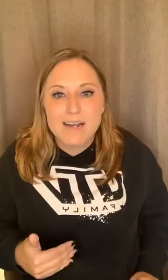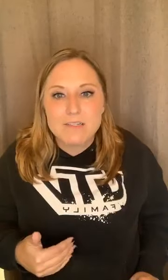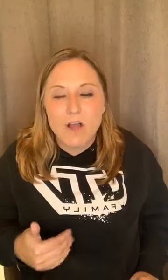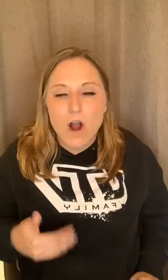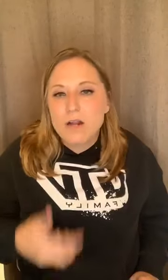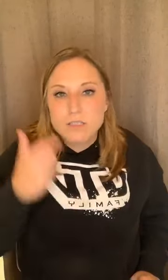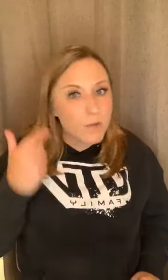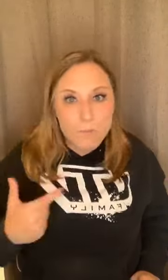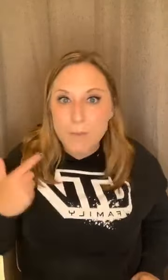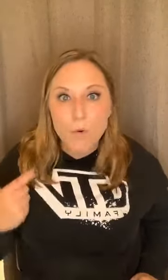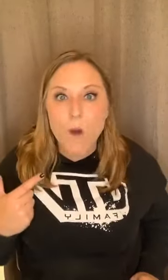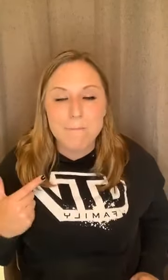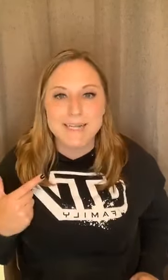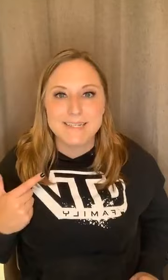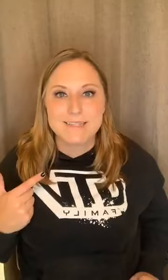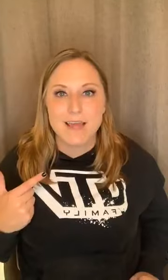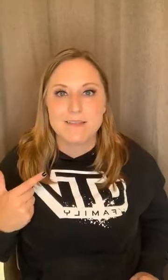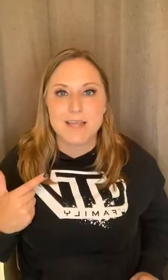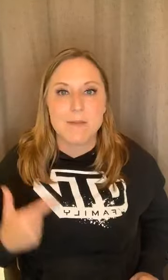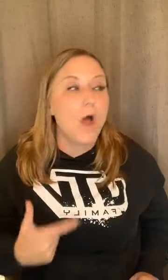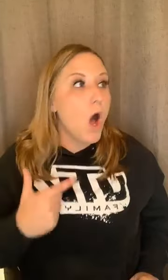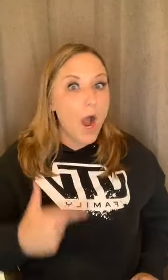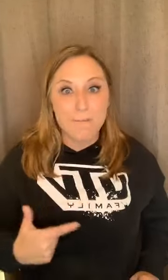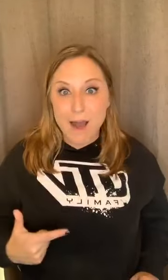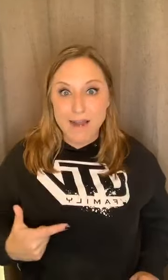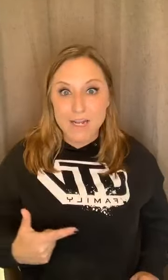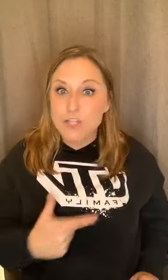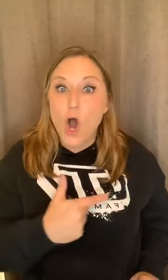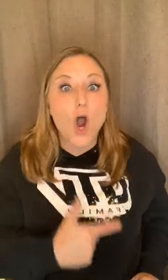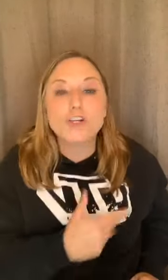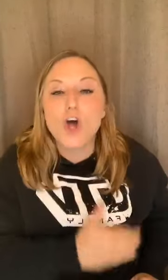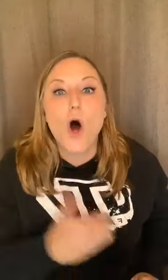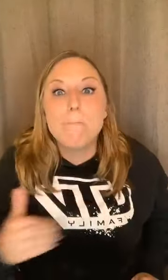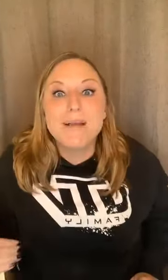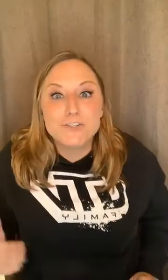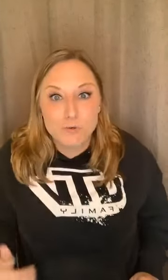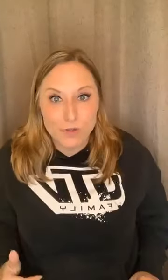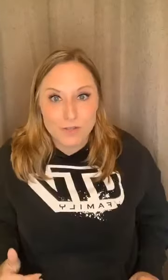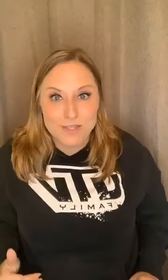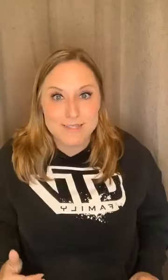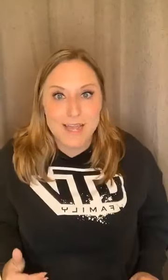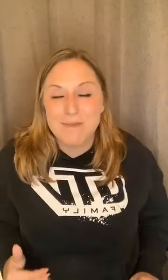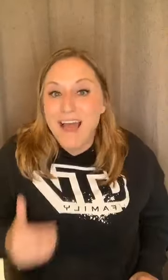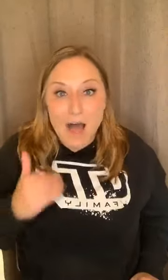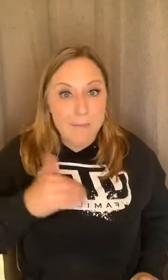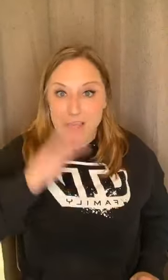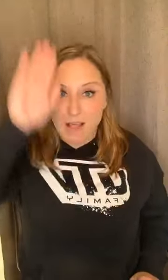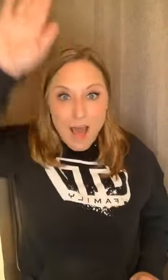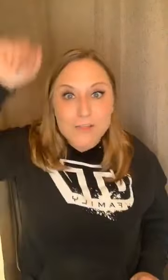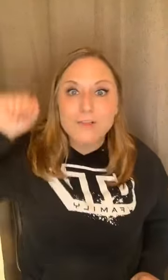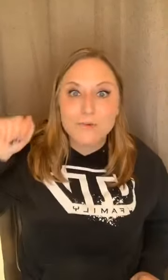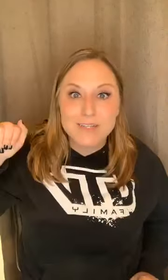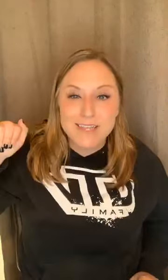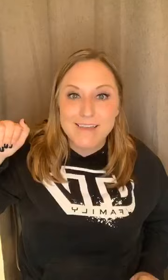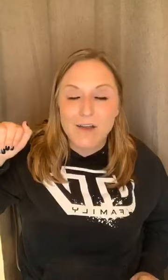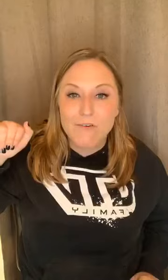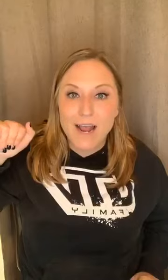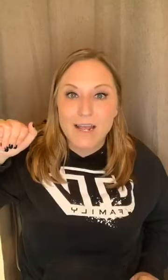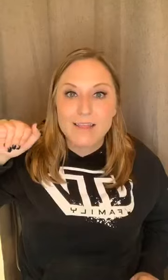aren't number one meant to stay the same. Our bodies aren't all meant to look the same. I mean, hallelujah to that, right? Like